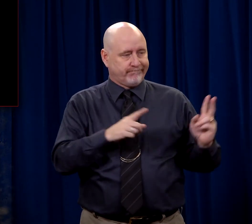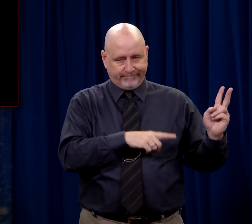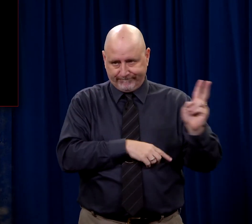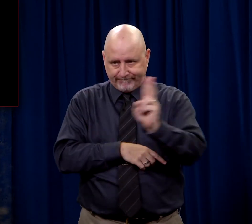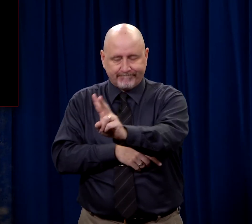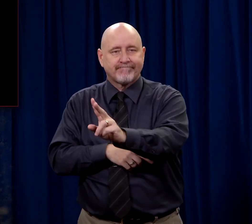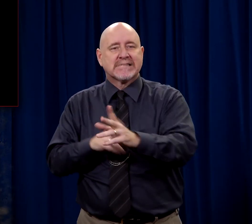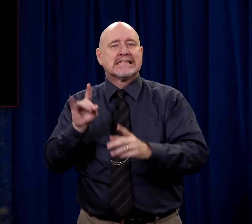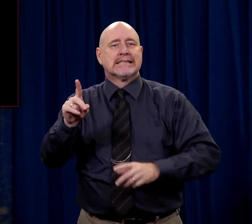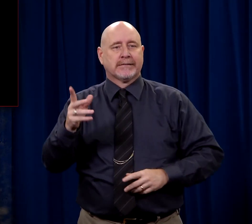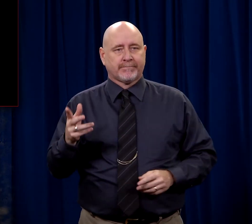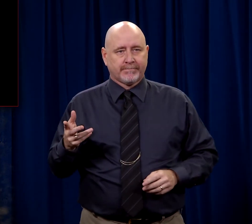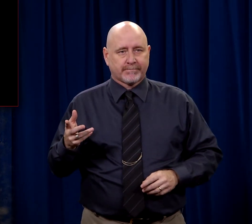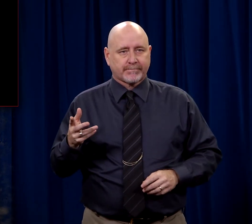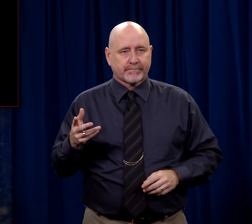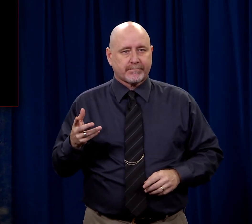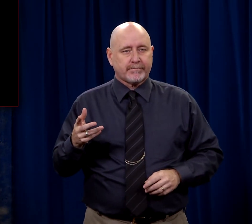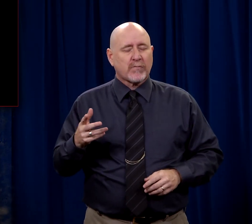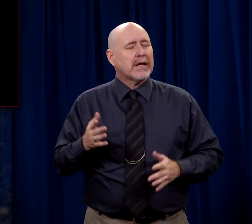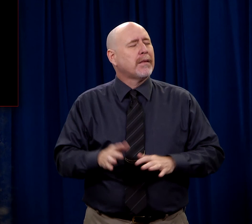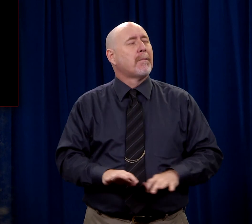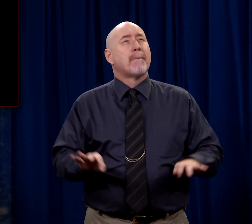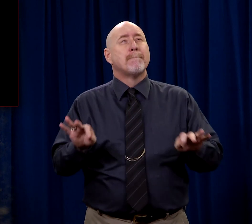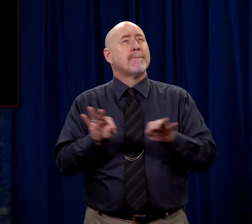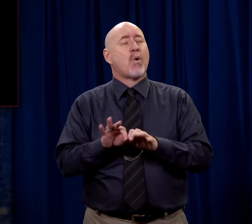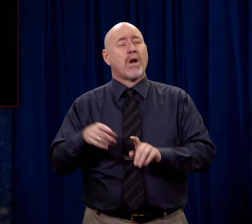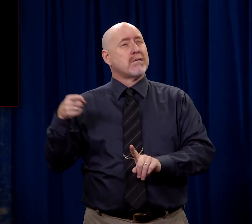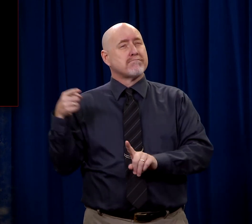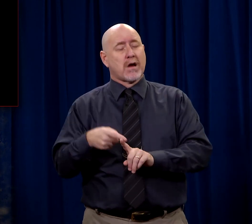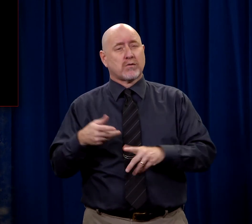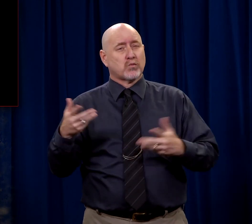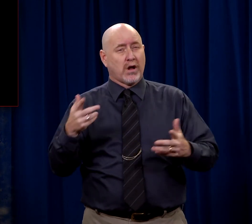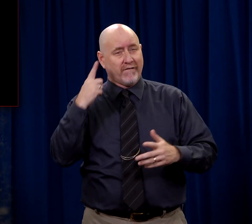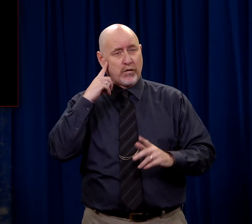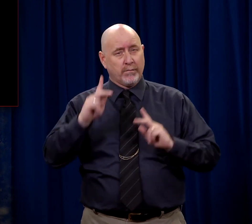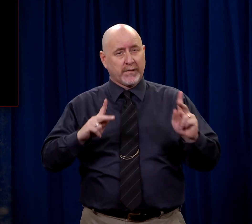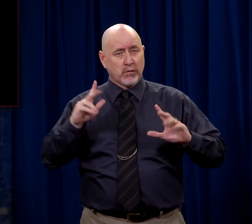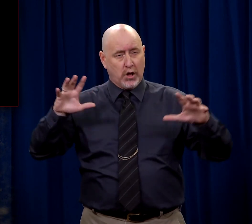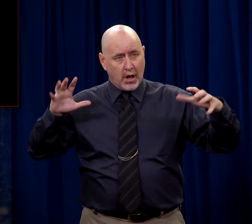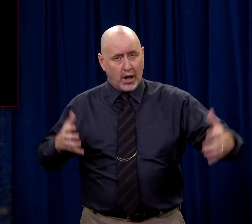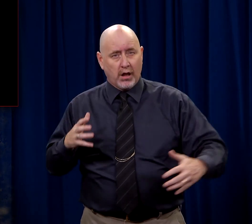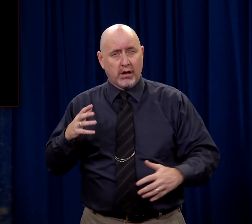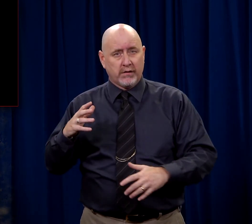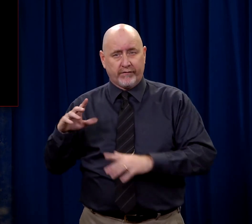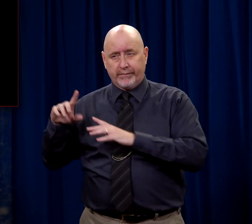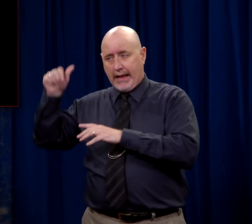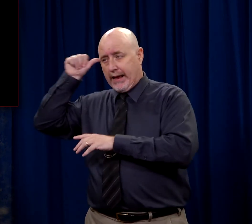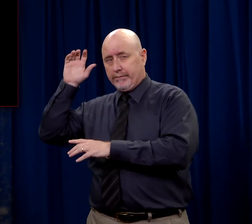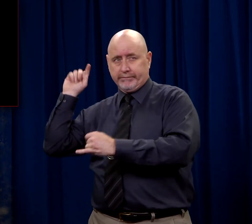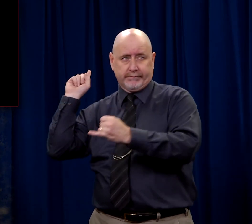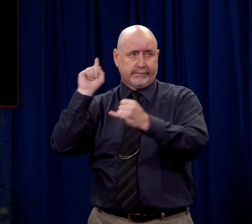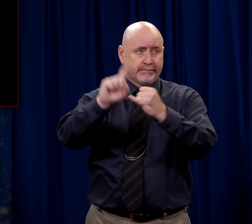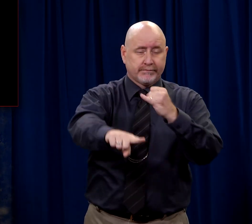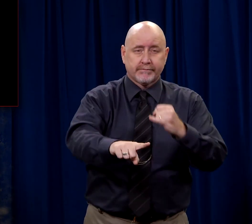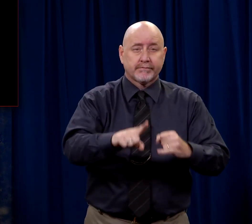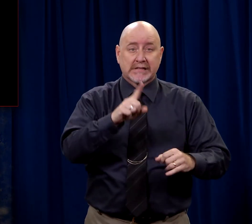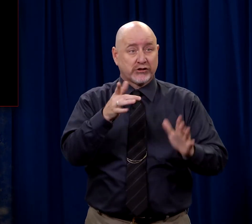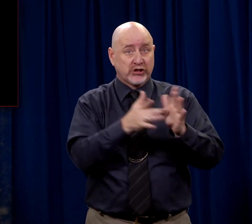And so they did. Yet the most important matter for the human race isn't that